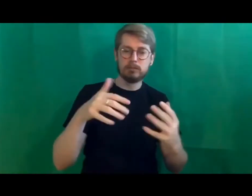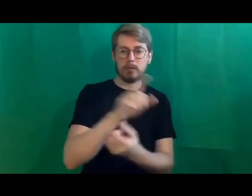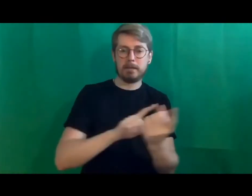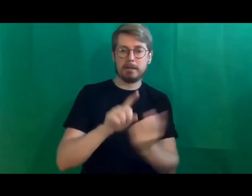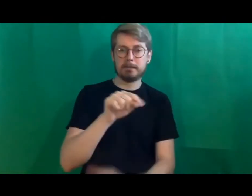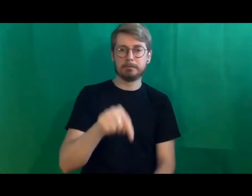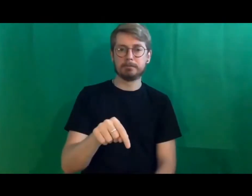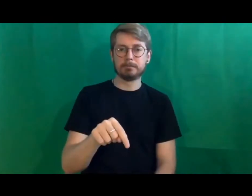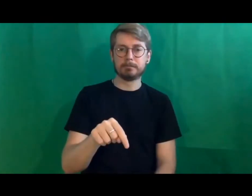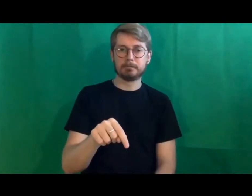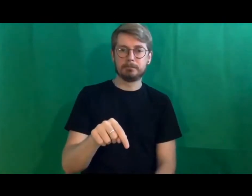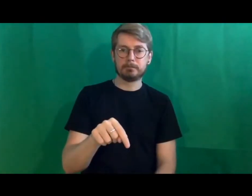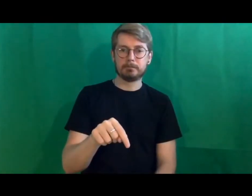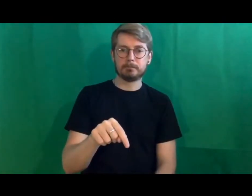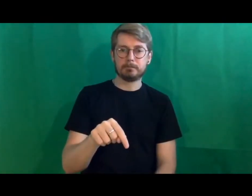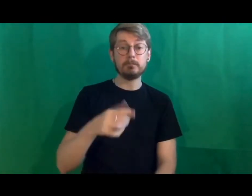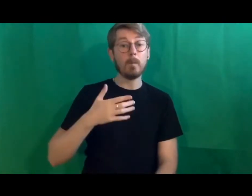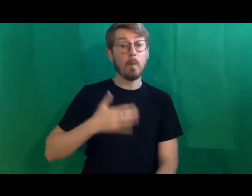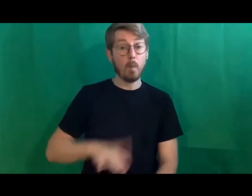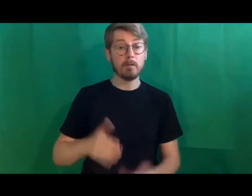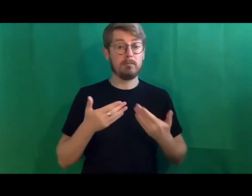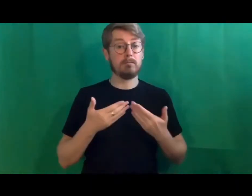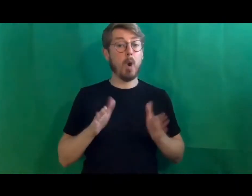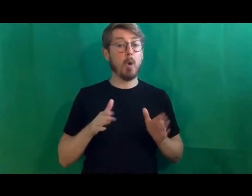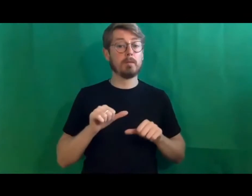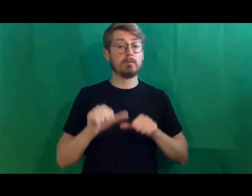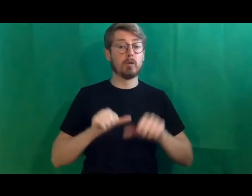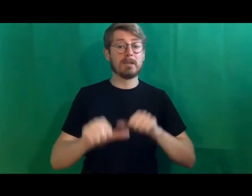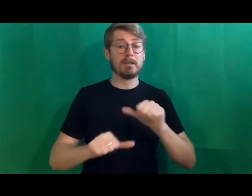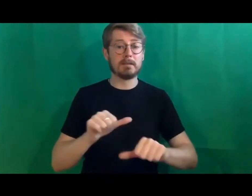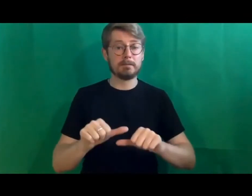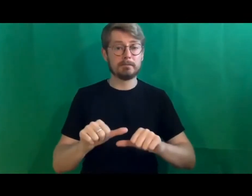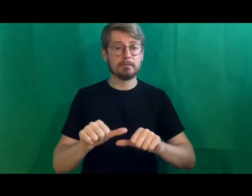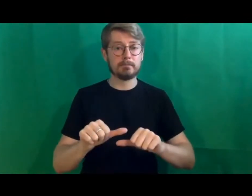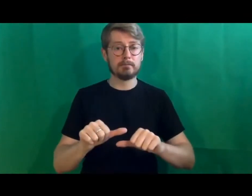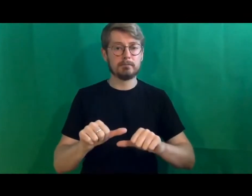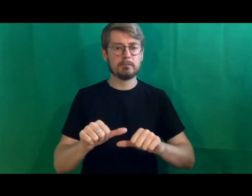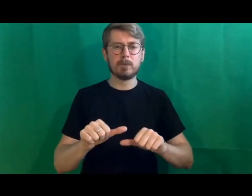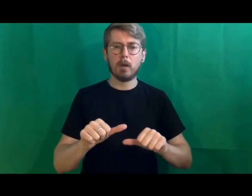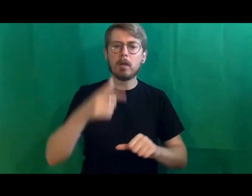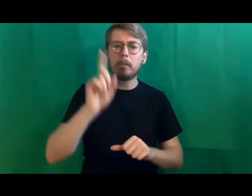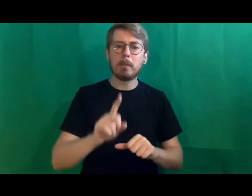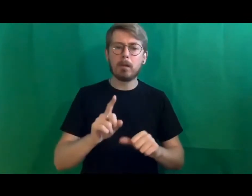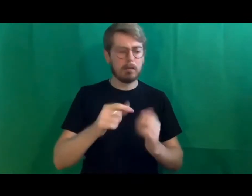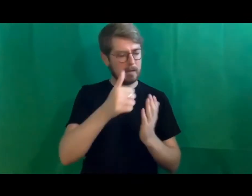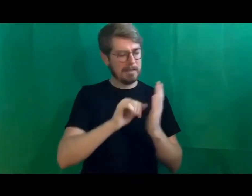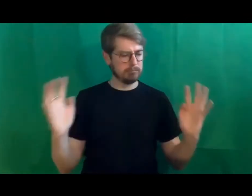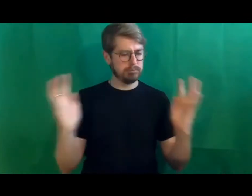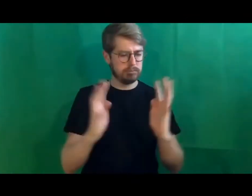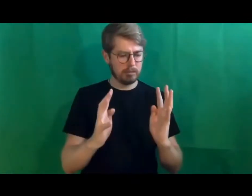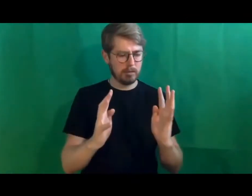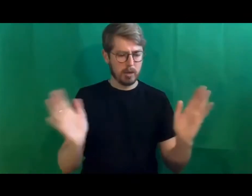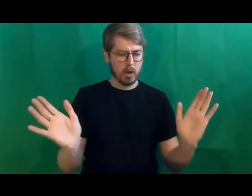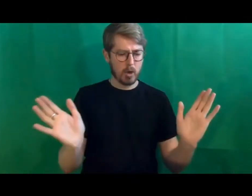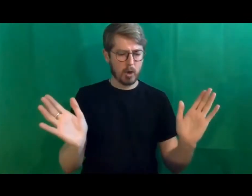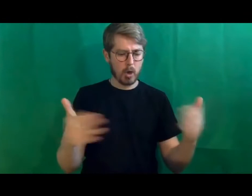will want this to be an open process you know it's not just all of the people on this list who are just going to go to a closed room like we will be asking people